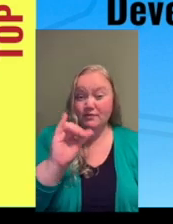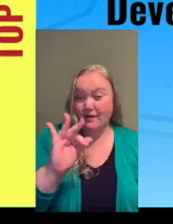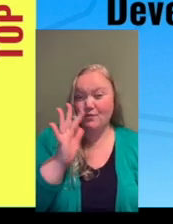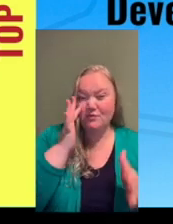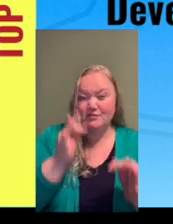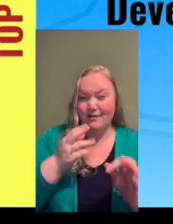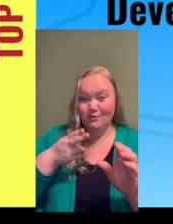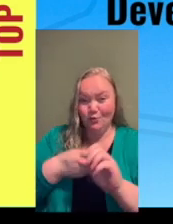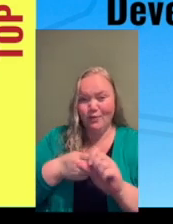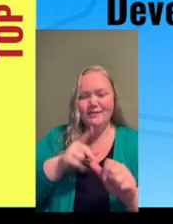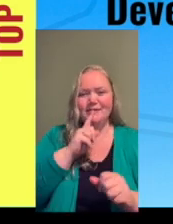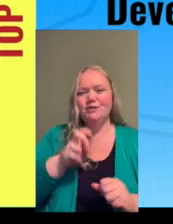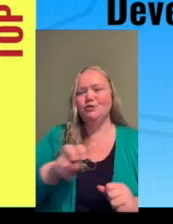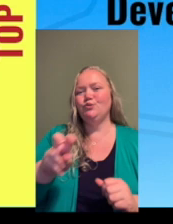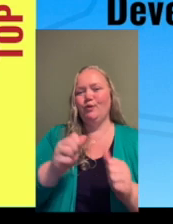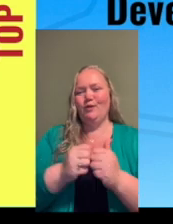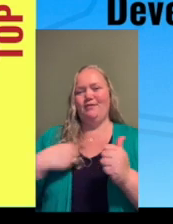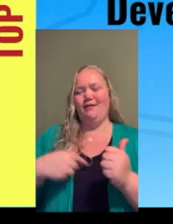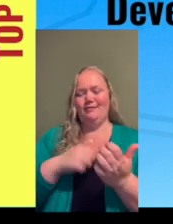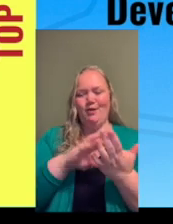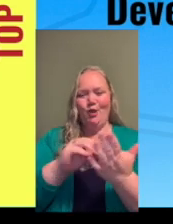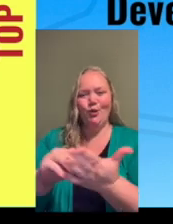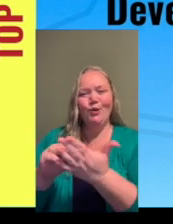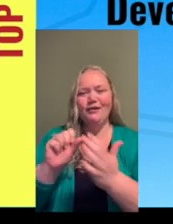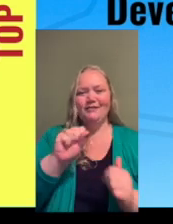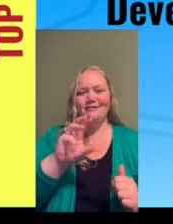adventure of learning software development life cycle.